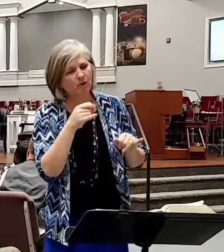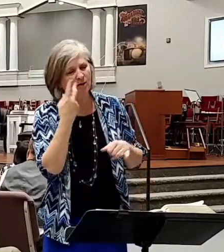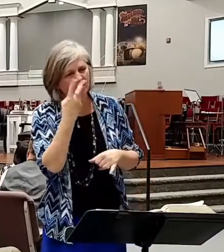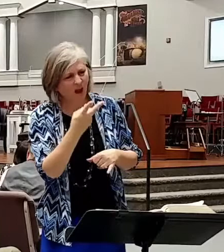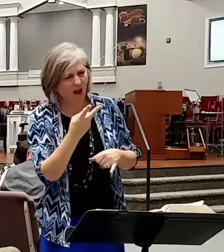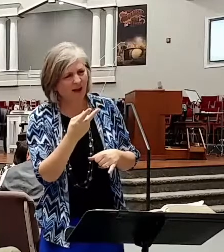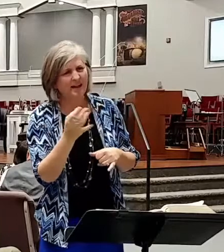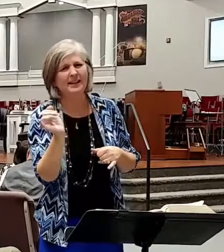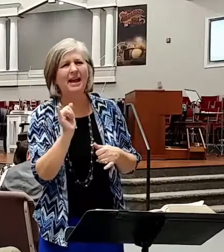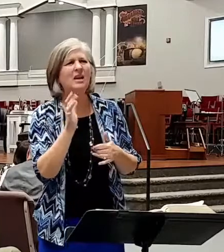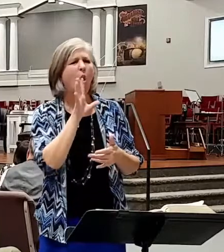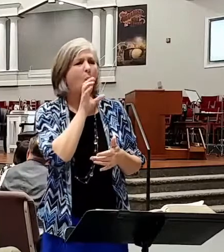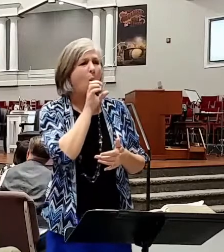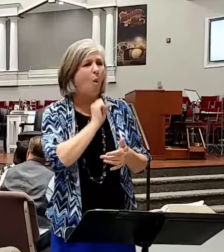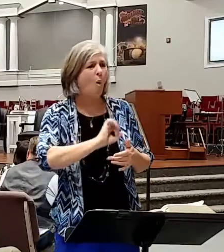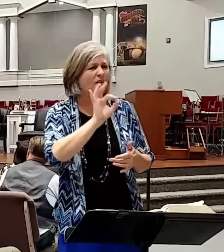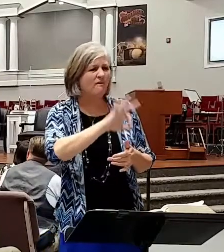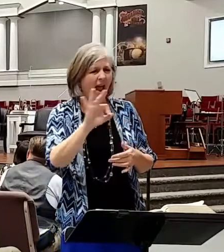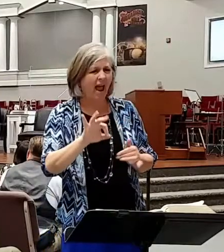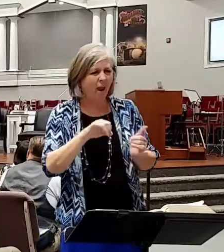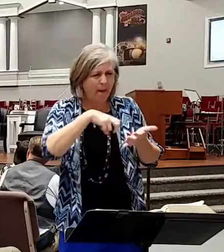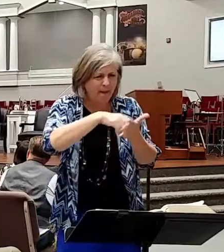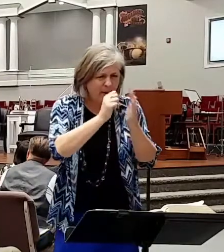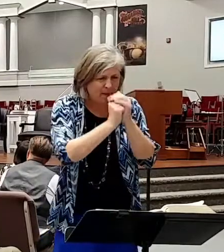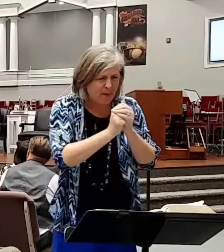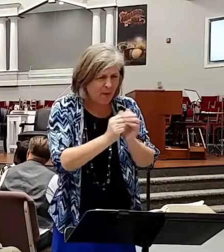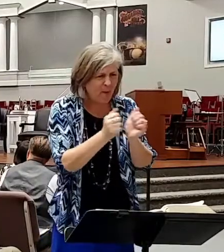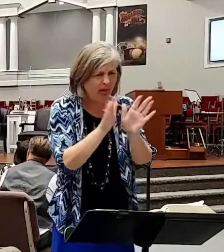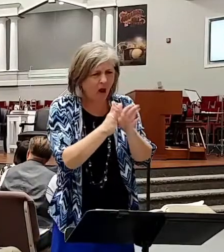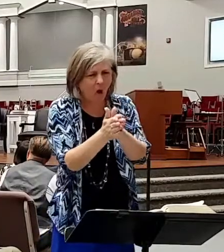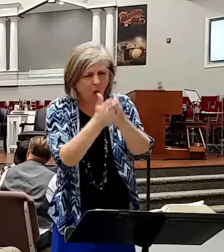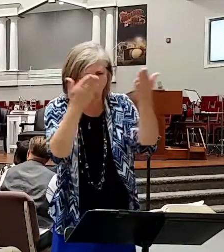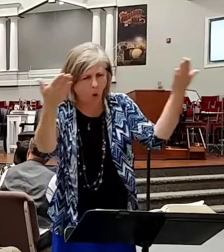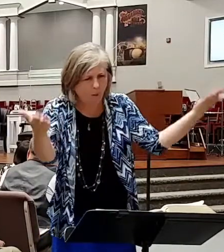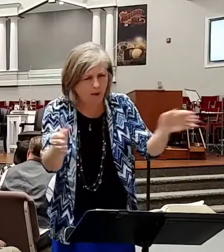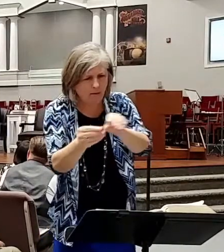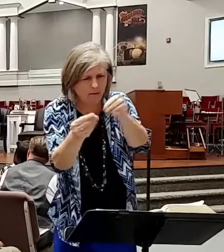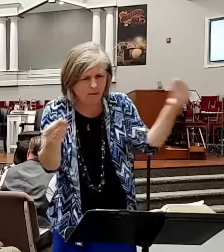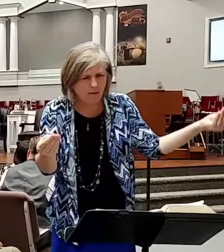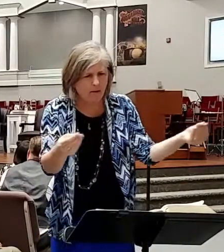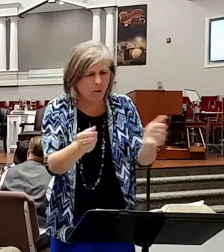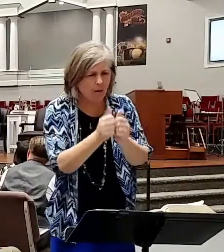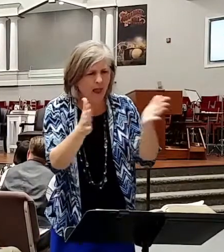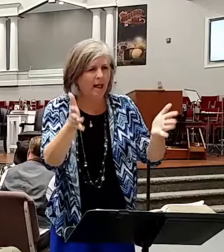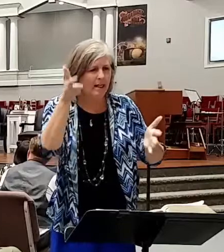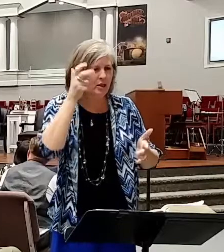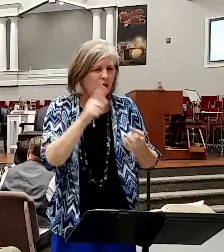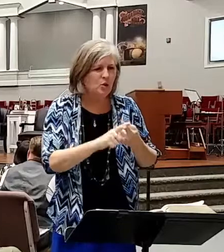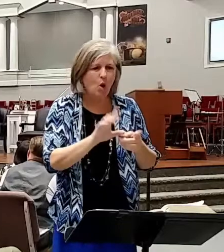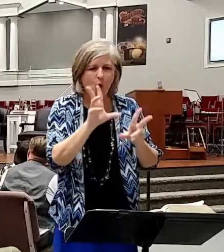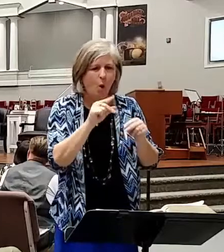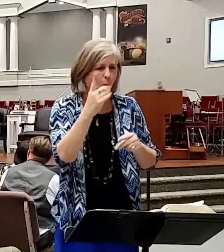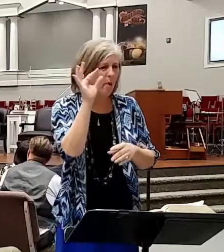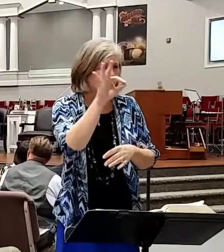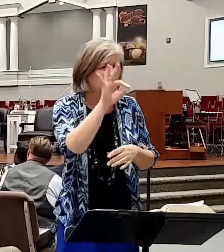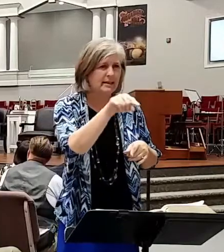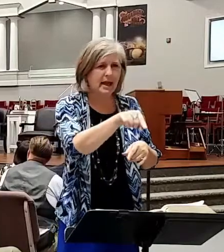of a relic that you just go and bow down and worship it without ever opening it without listening to it nobody preached it nobody taught from it